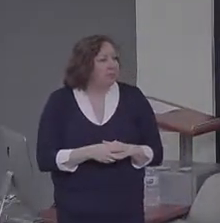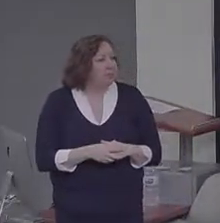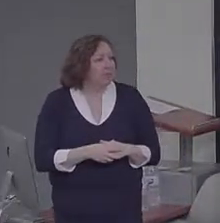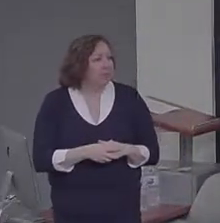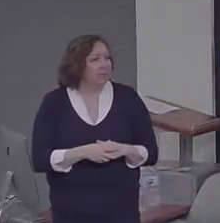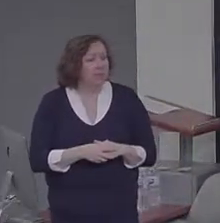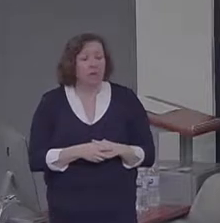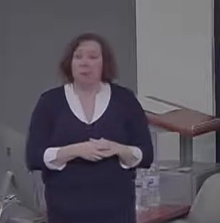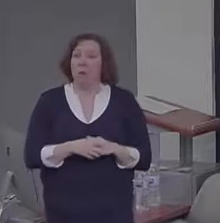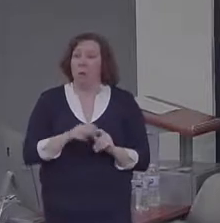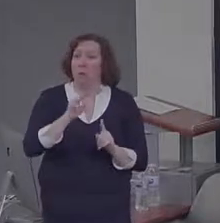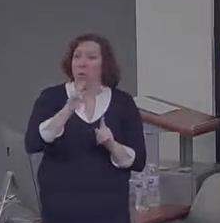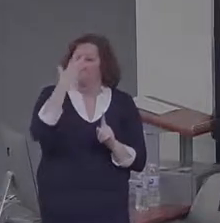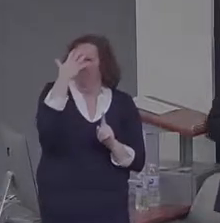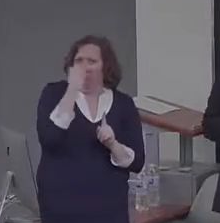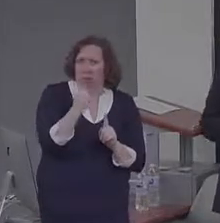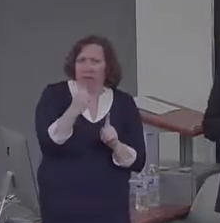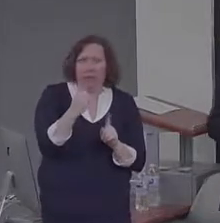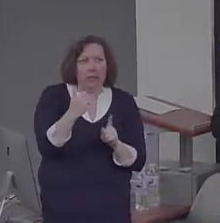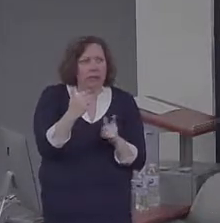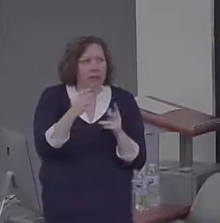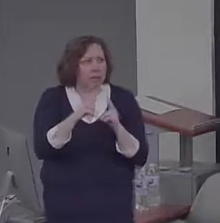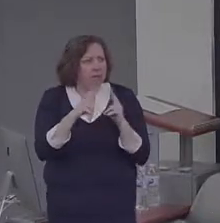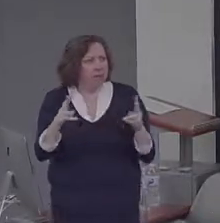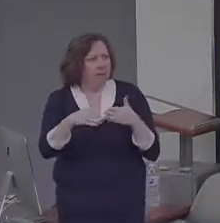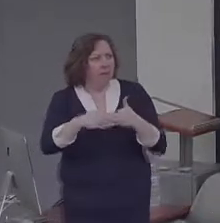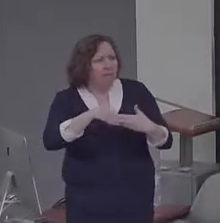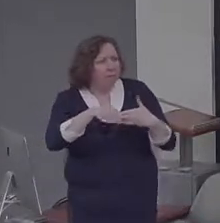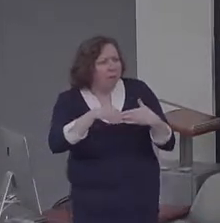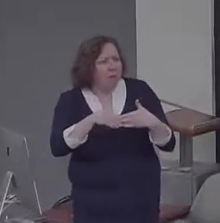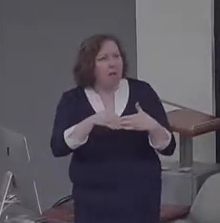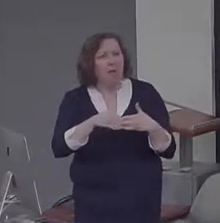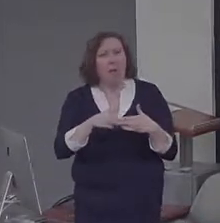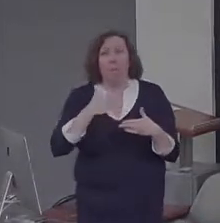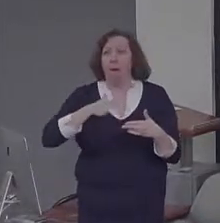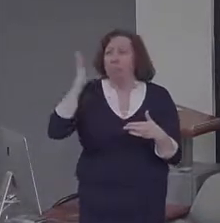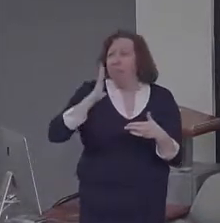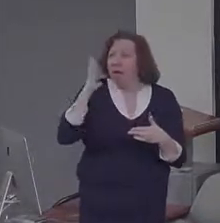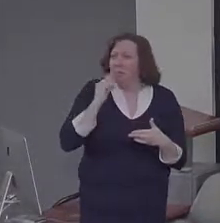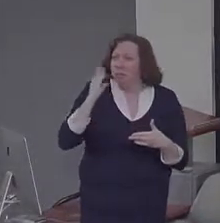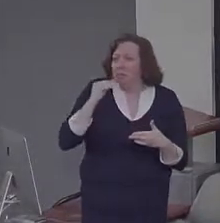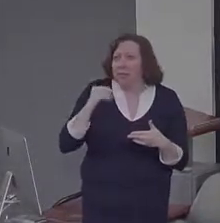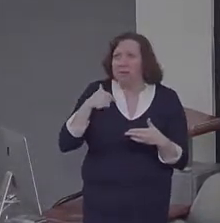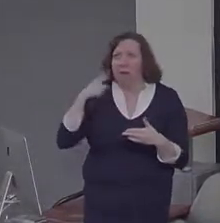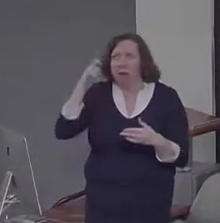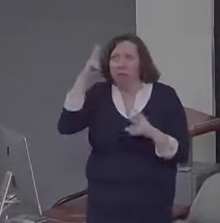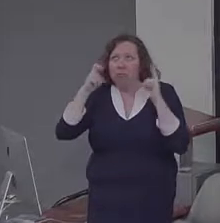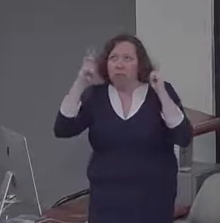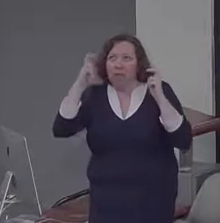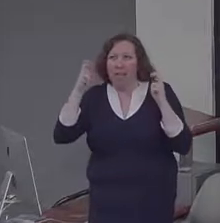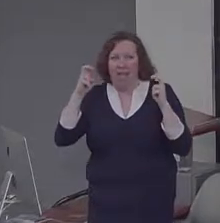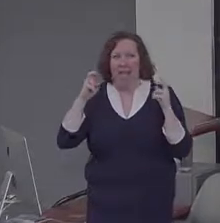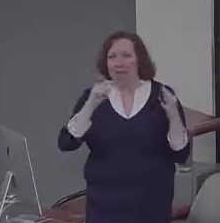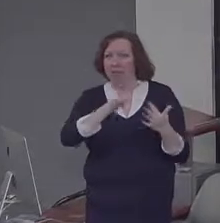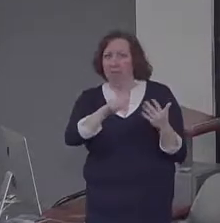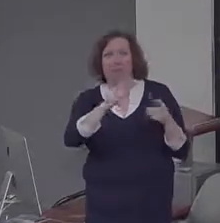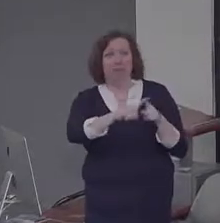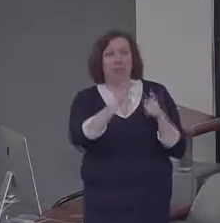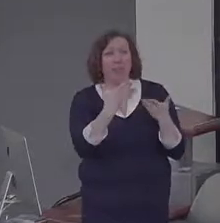episodic memory that it would allow us to recombine experiences in novel ways so that we can simulate and plan for